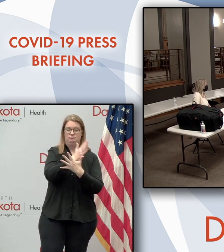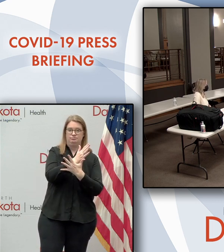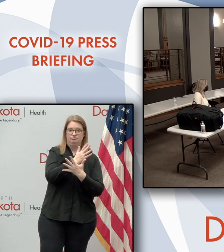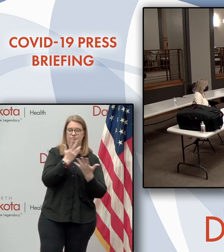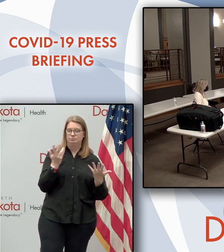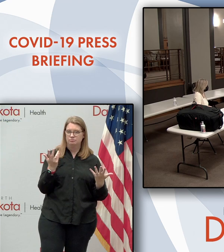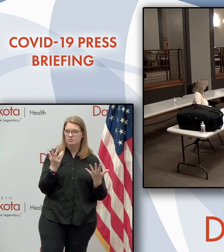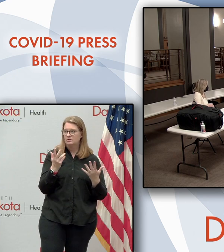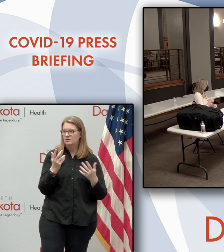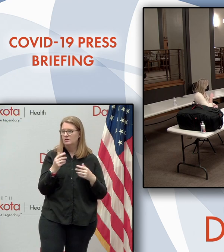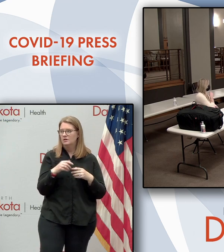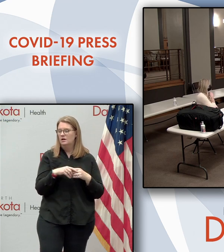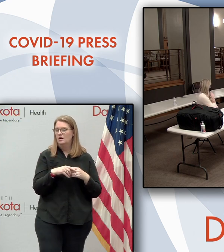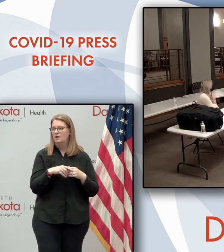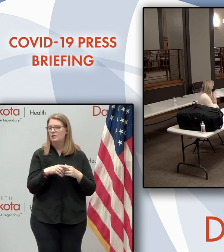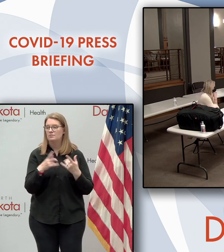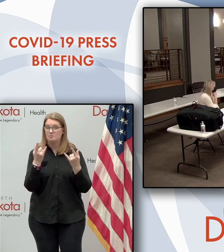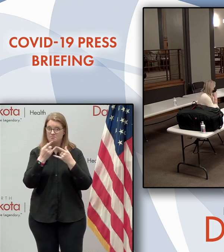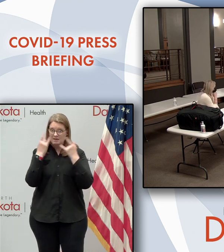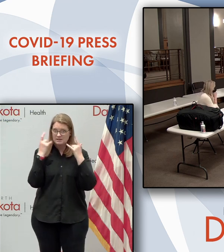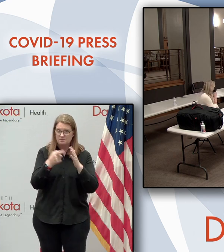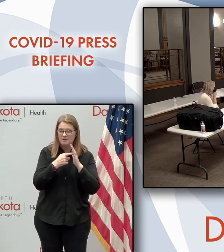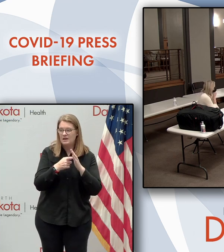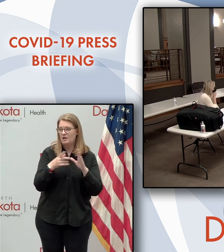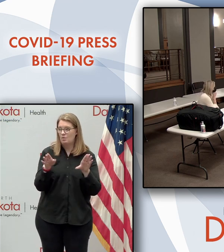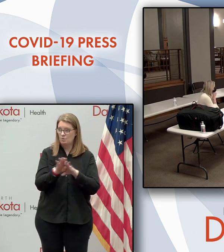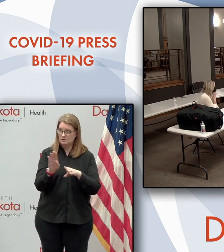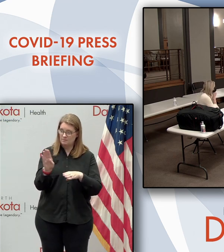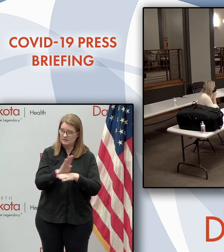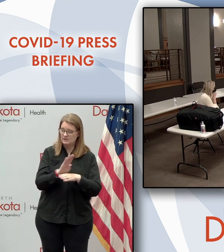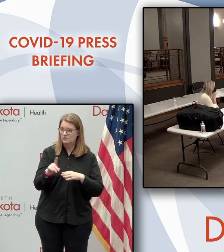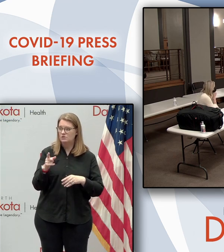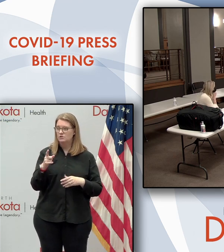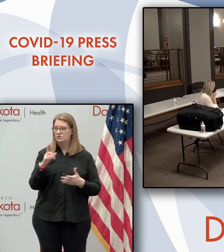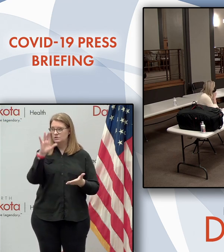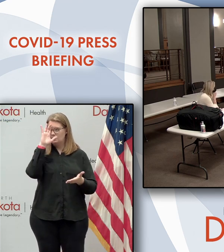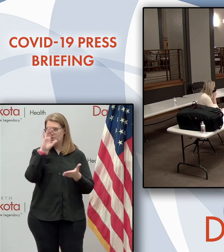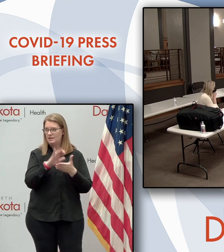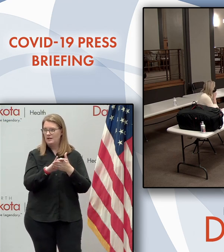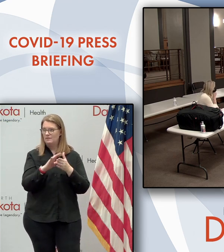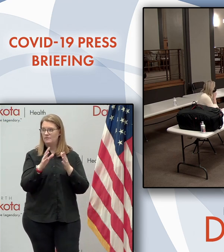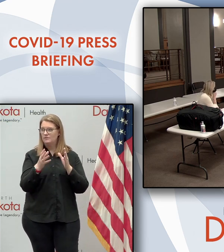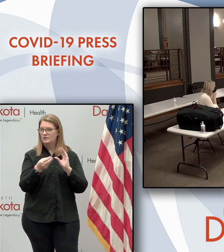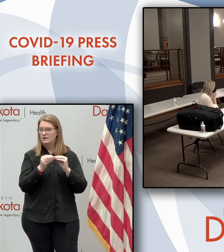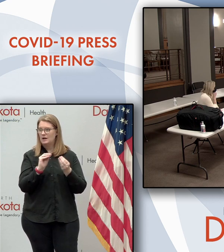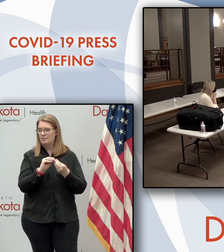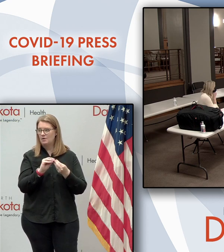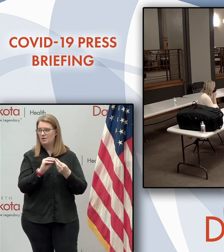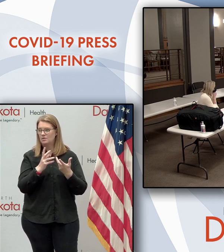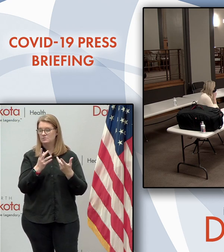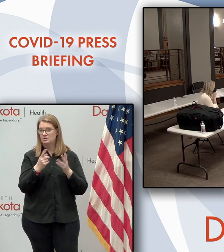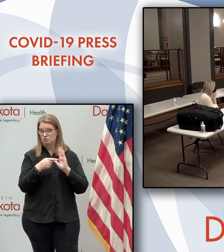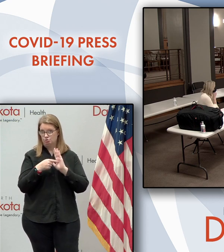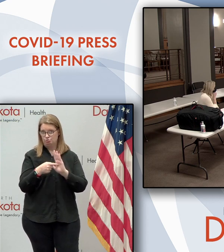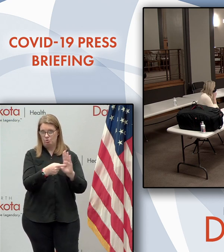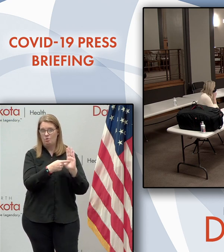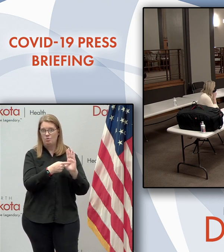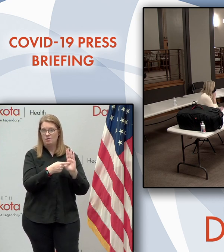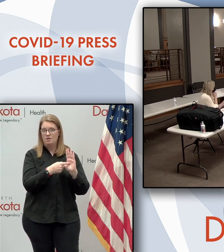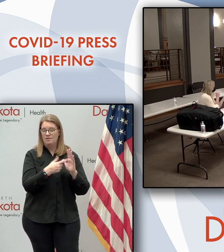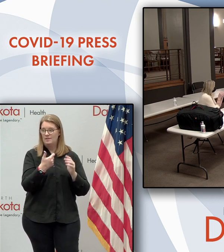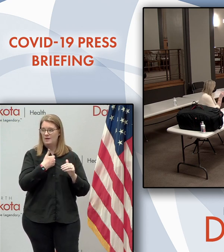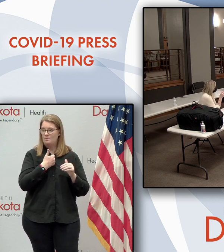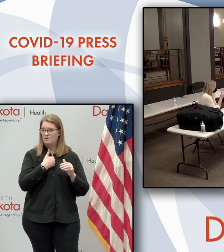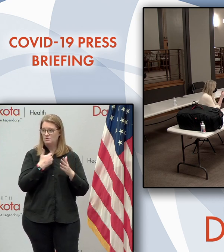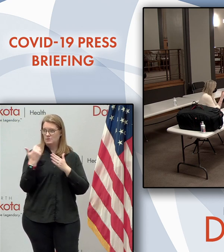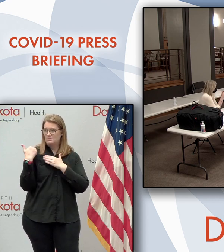mandate or closing businesses? Uh, and also, do you believe numbers show the argument that personal responsibility is the only way to cut down